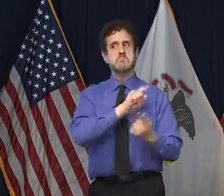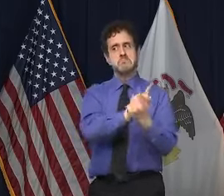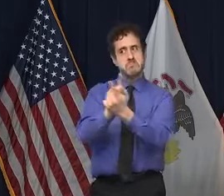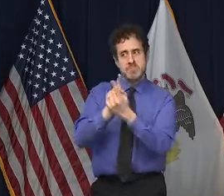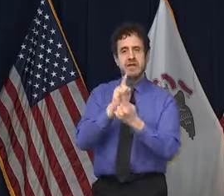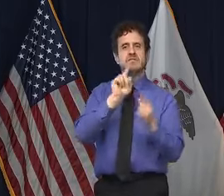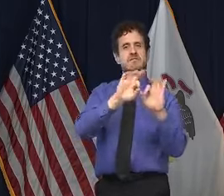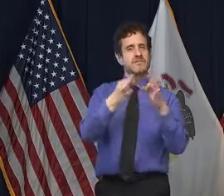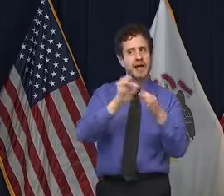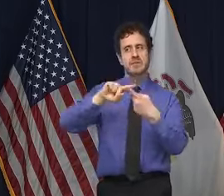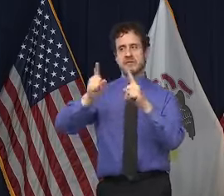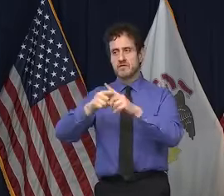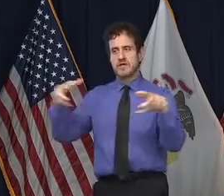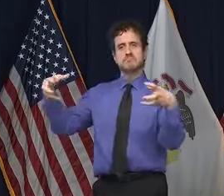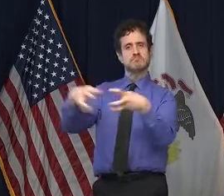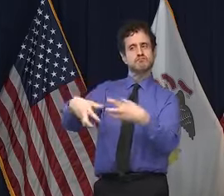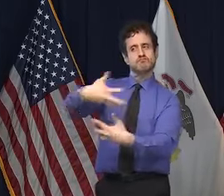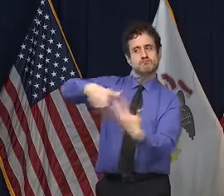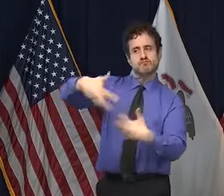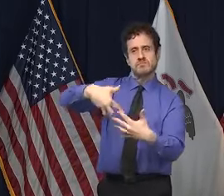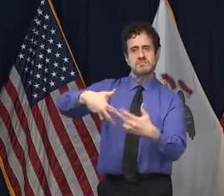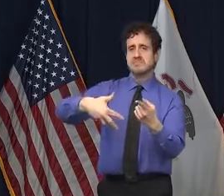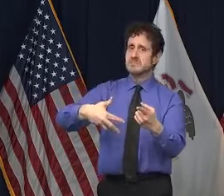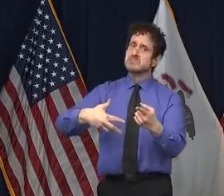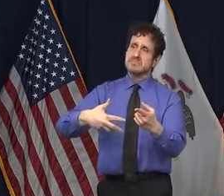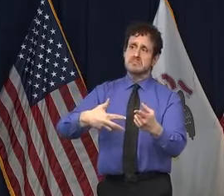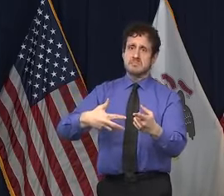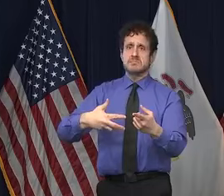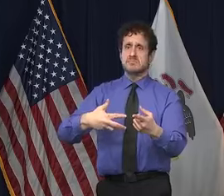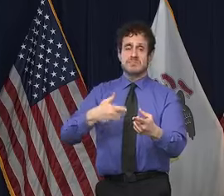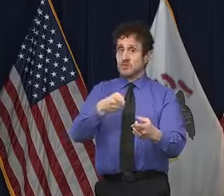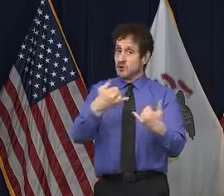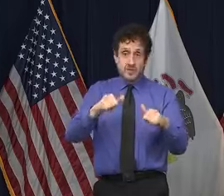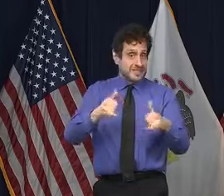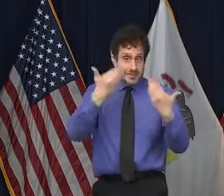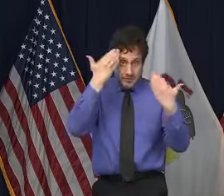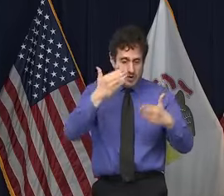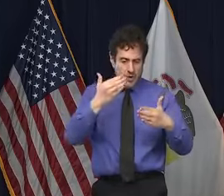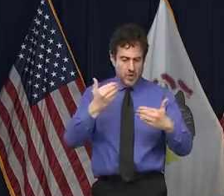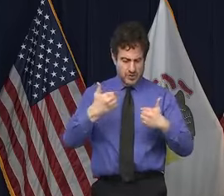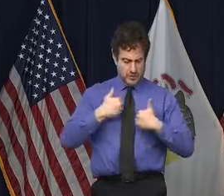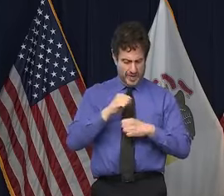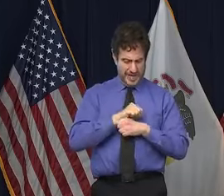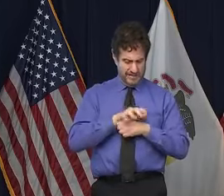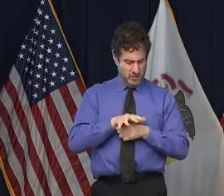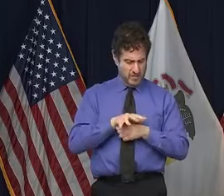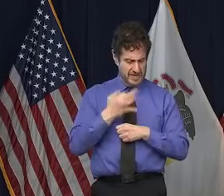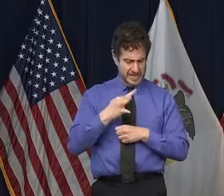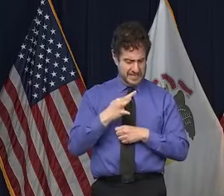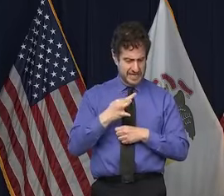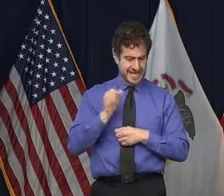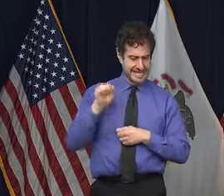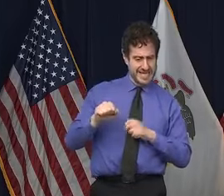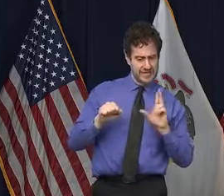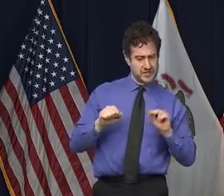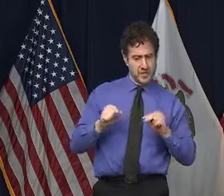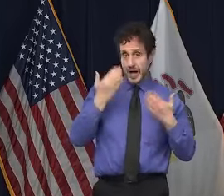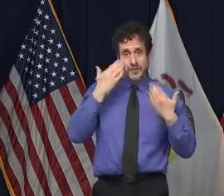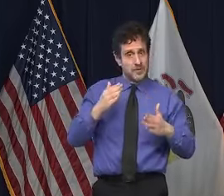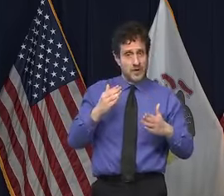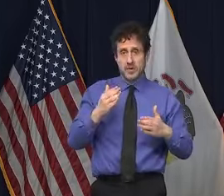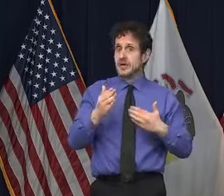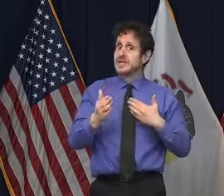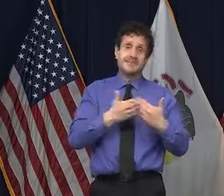though you've gotten through Thanksgiving, you don't know whether you have it or don't have it just because you're asymptomatic, that the best idea is to